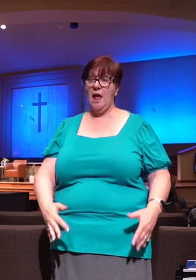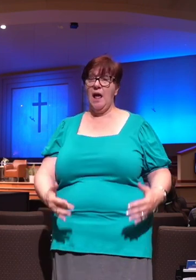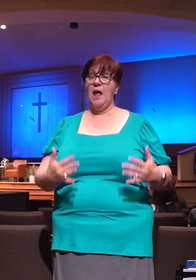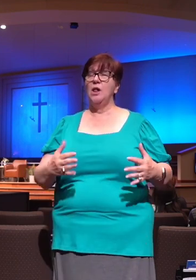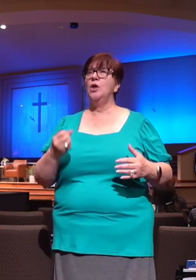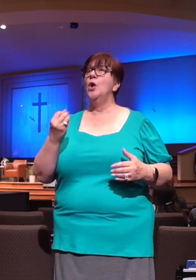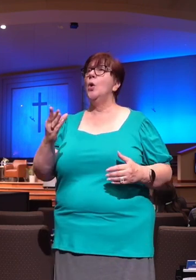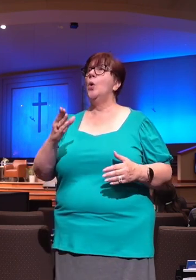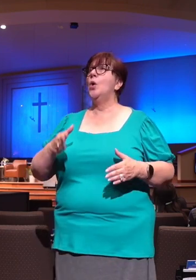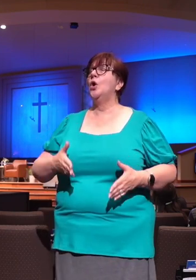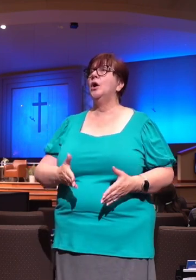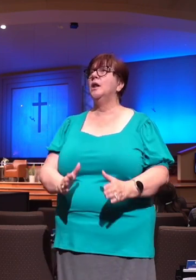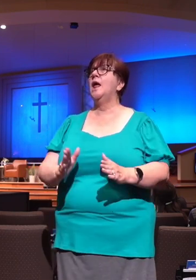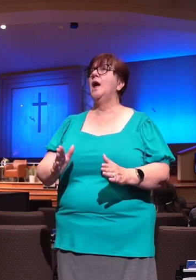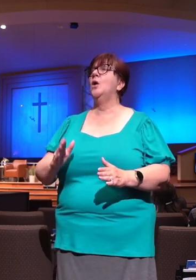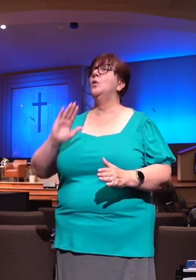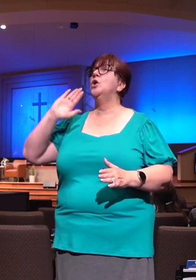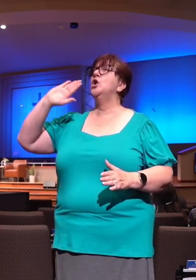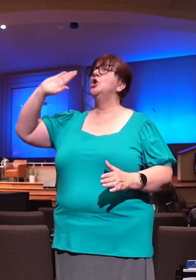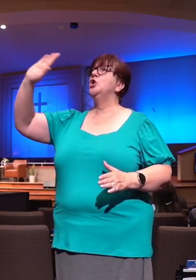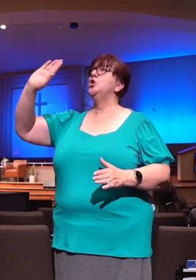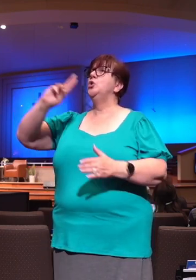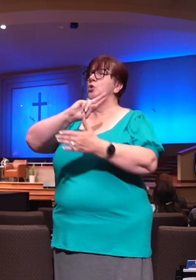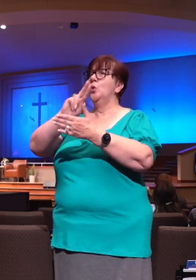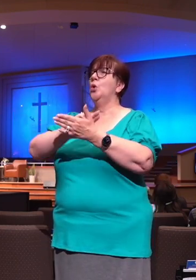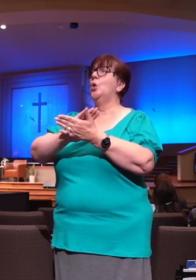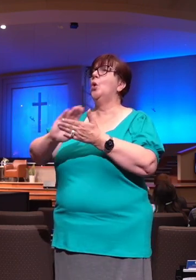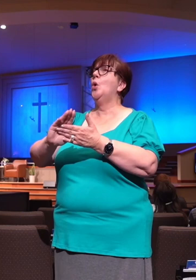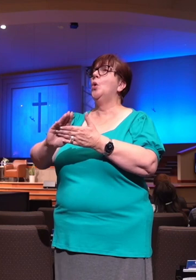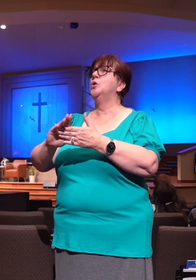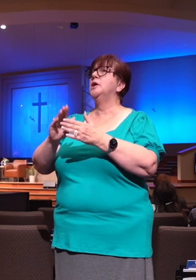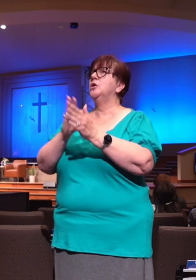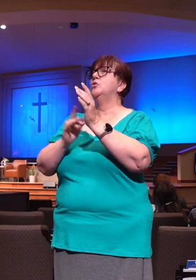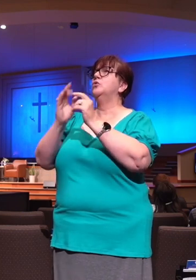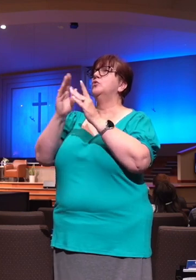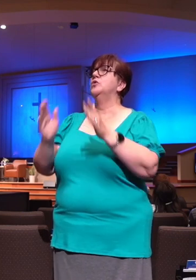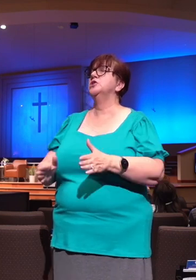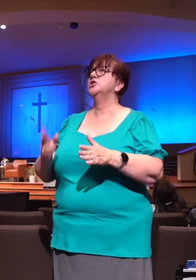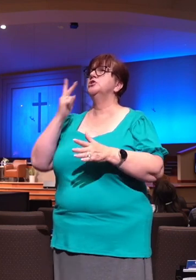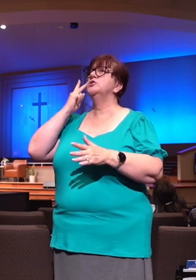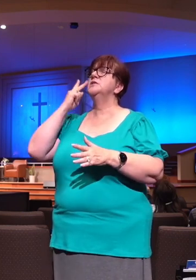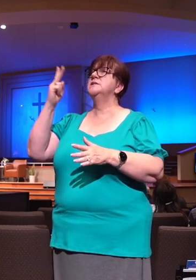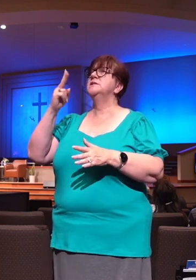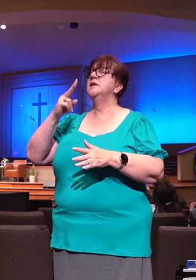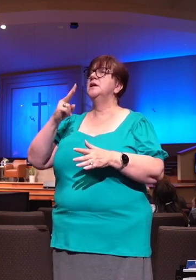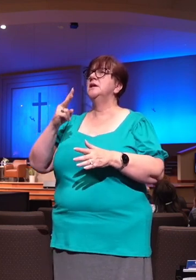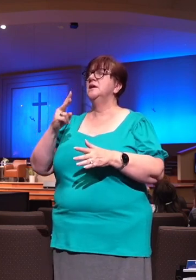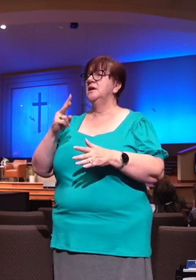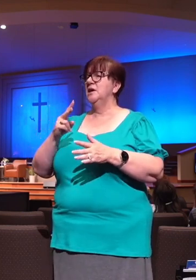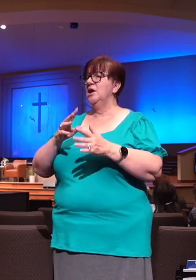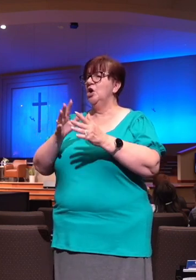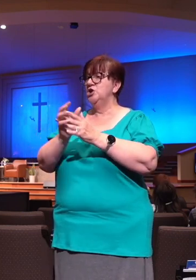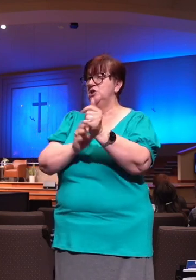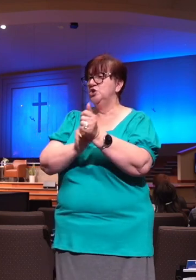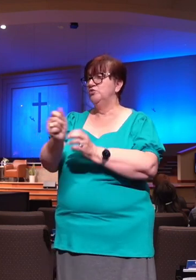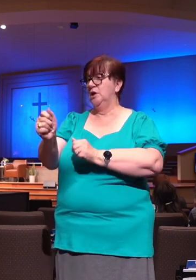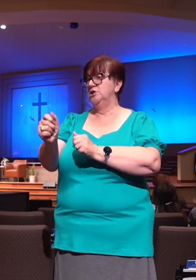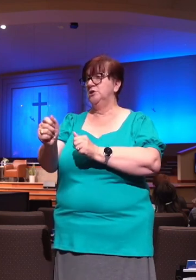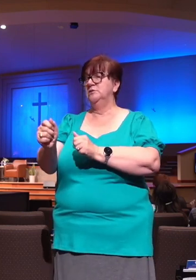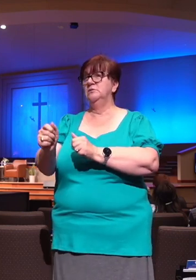to see corruption. All right, let's look at those two verses. There's two words. Thine holy one. What is